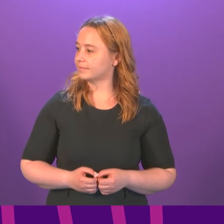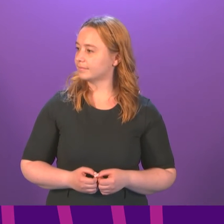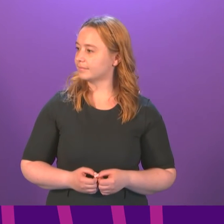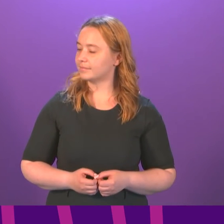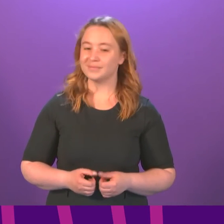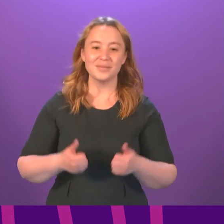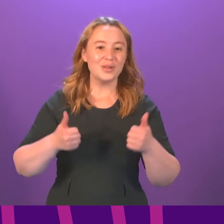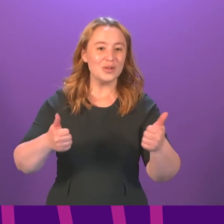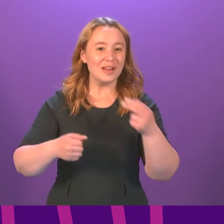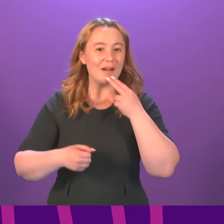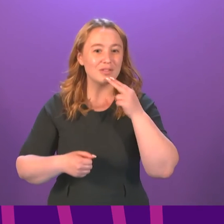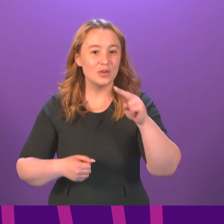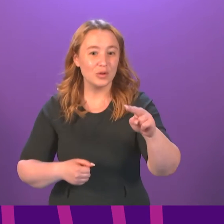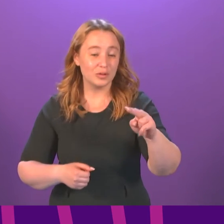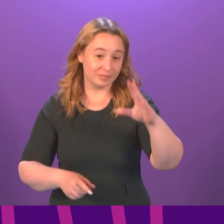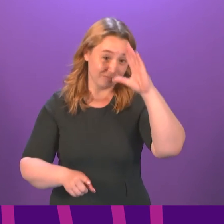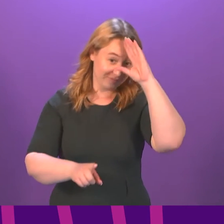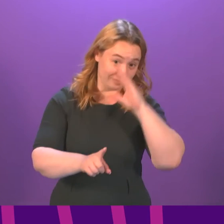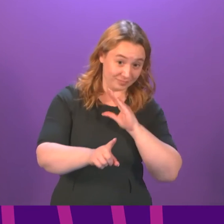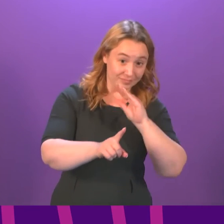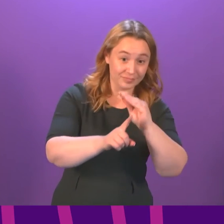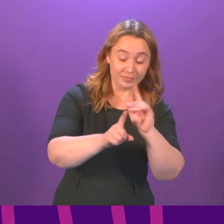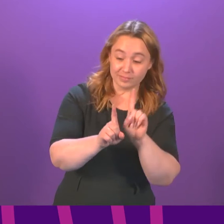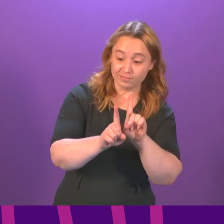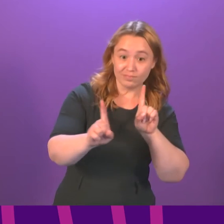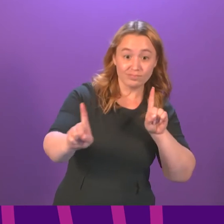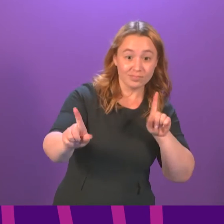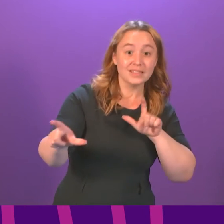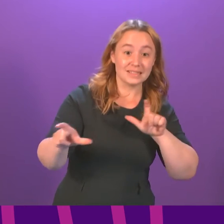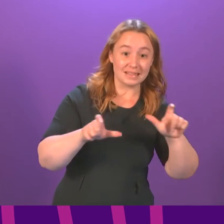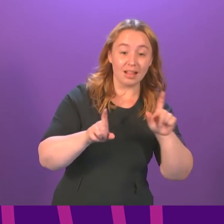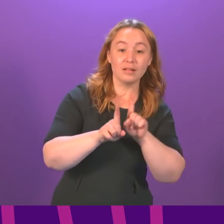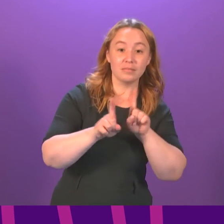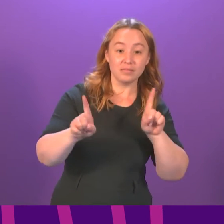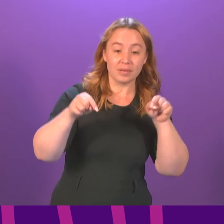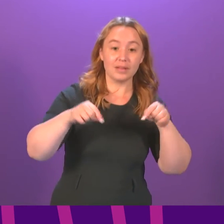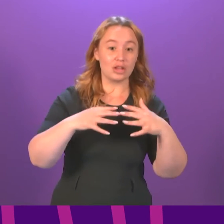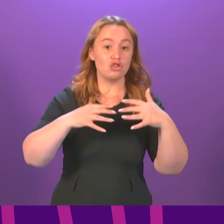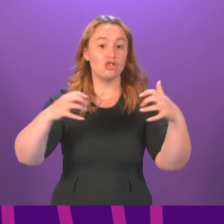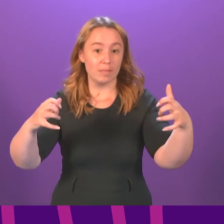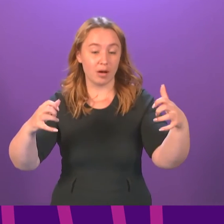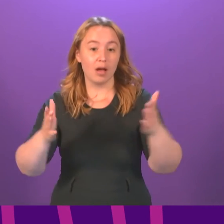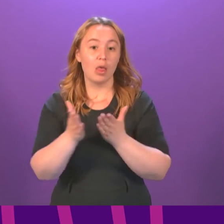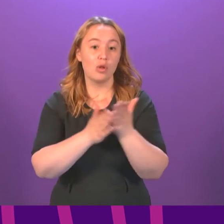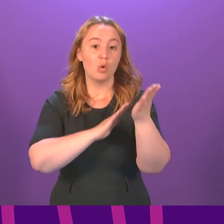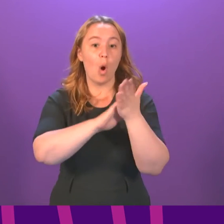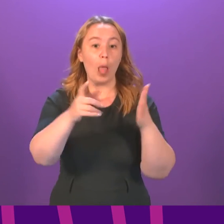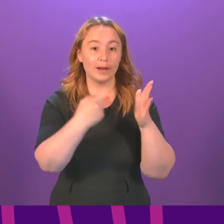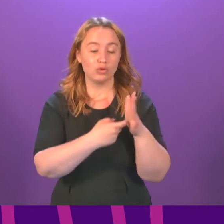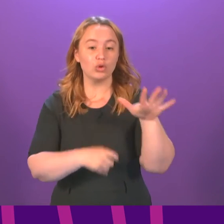Good afternoon. Can I remind members that social distancing measures are in place in the Chamber and across the Holyrood campus.